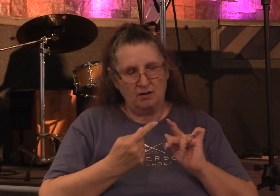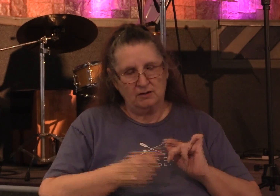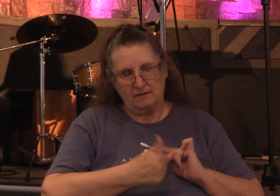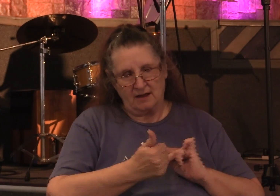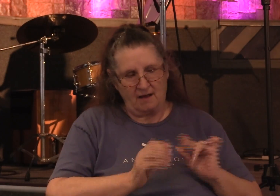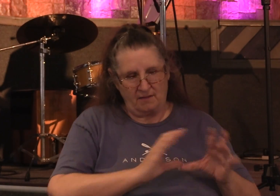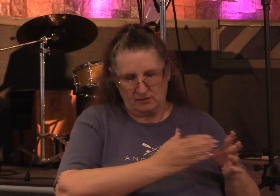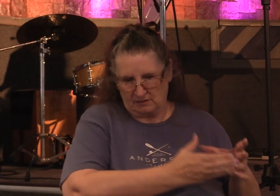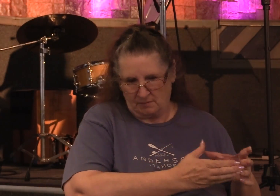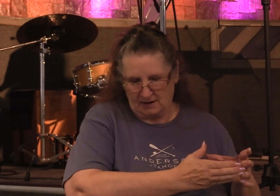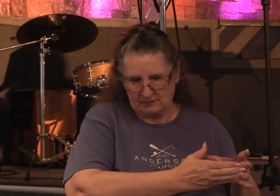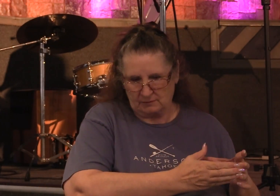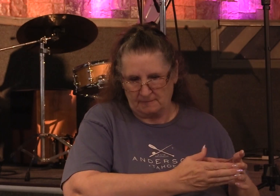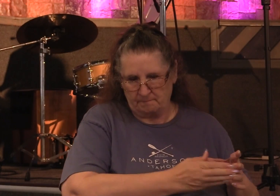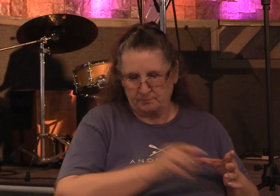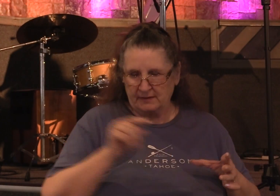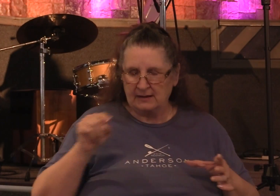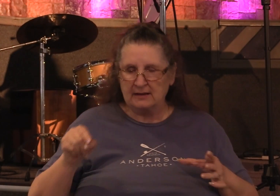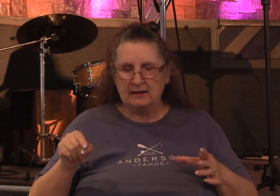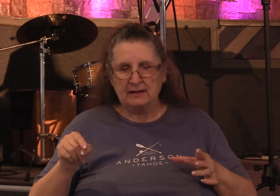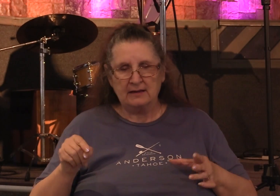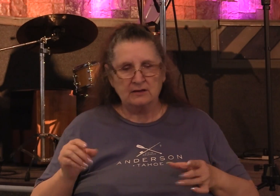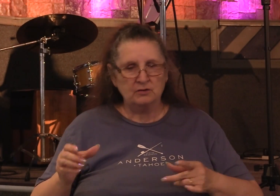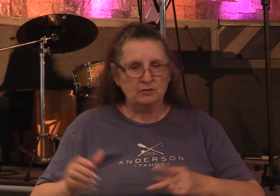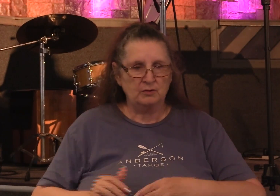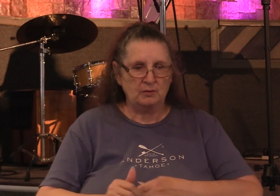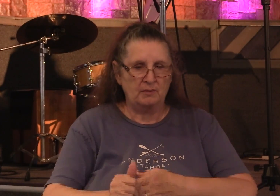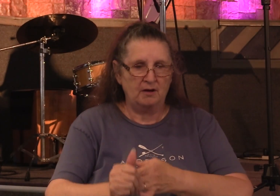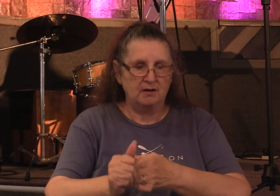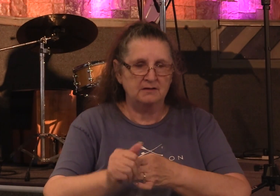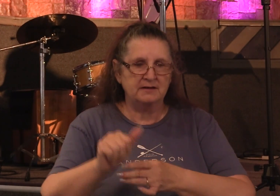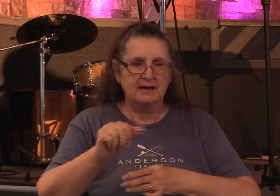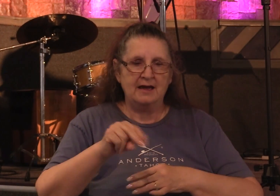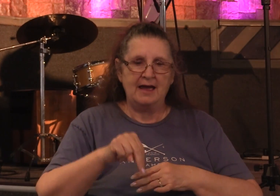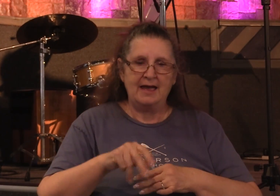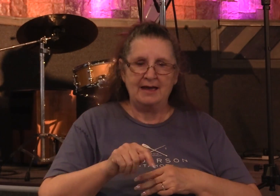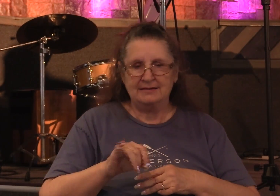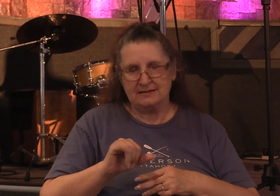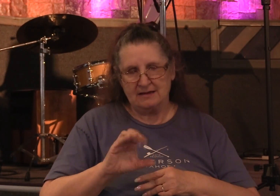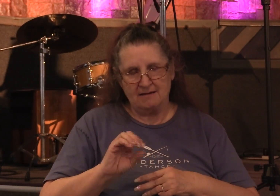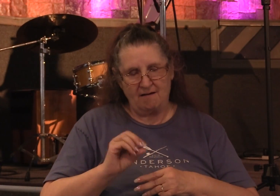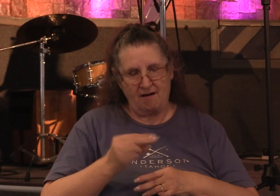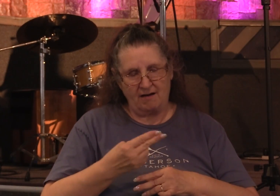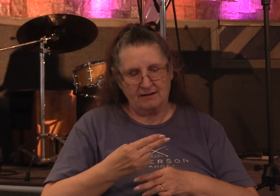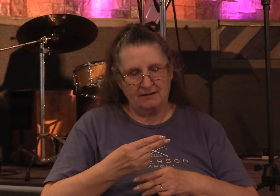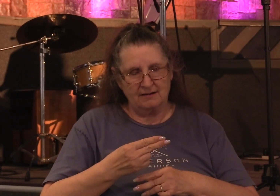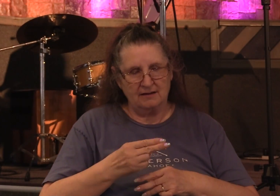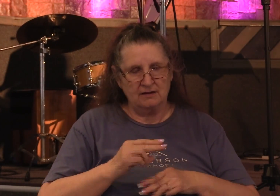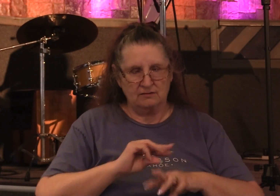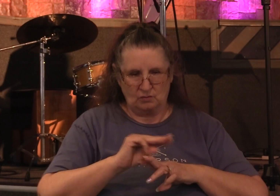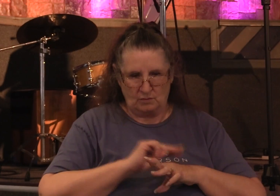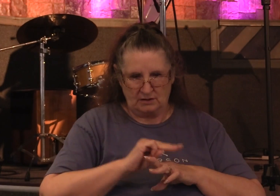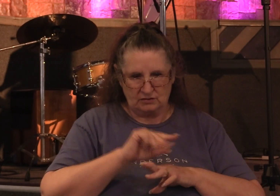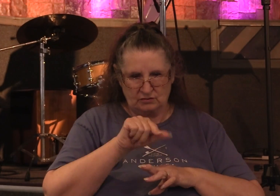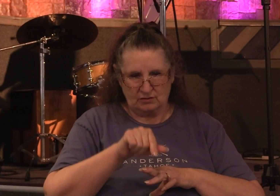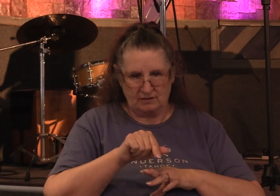It was Barnabas who took Paul to Antioch to participate in the outreach of the Gentiles